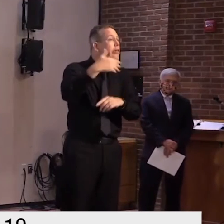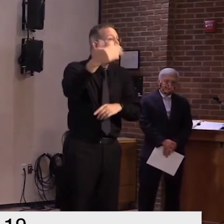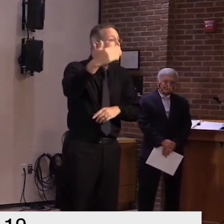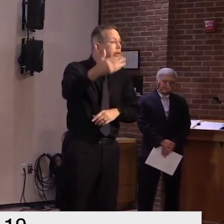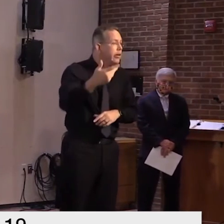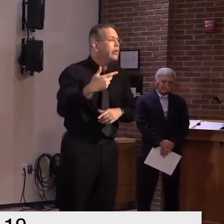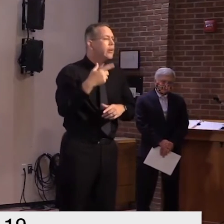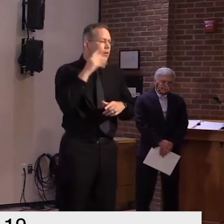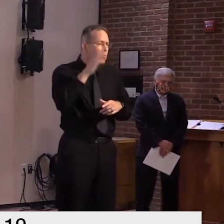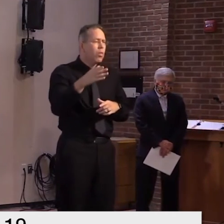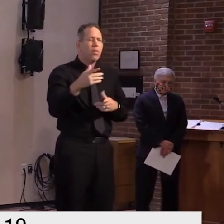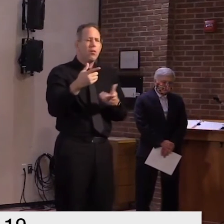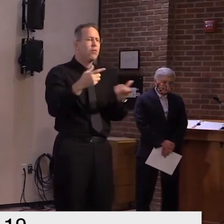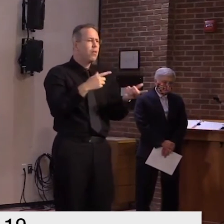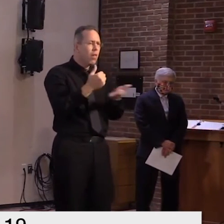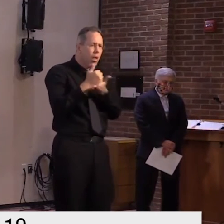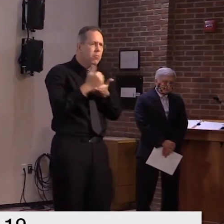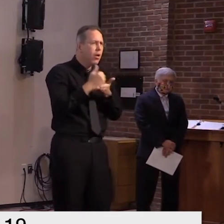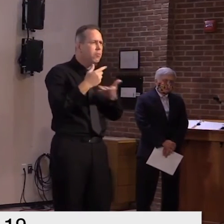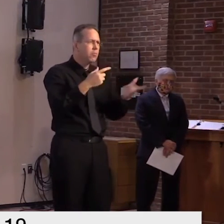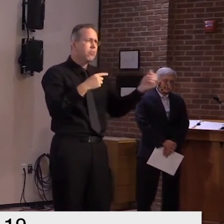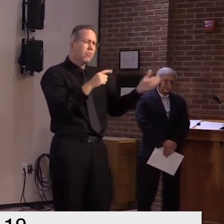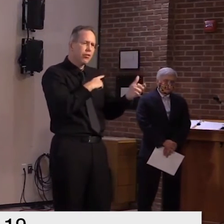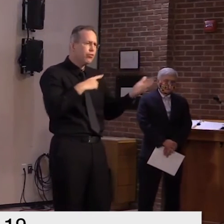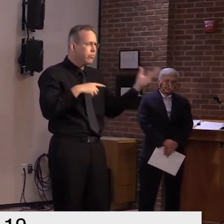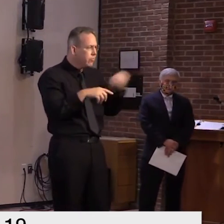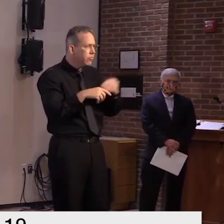do today is critical to the future